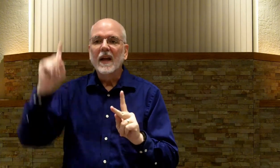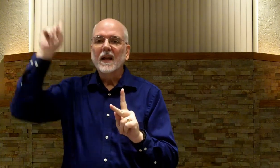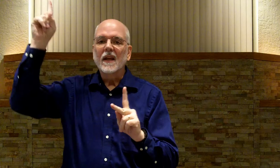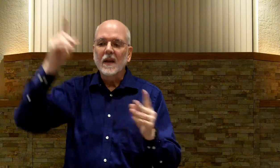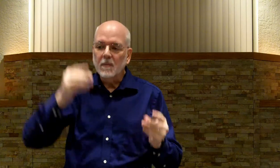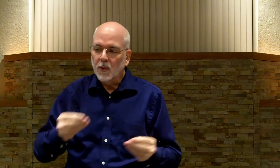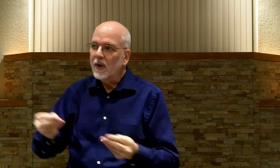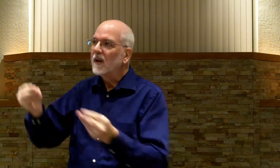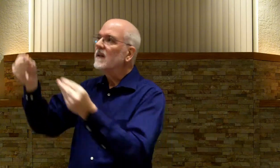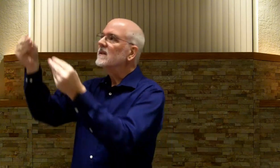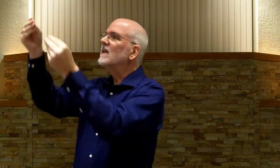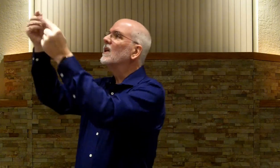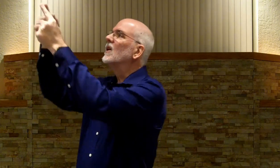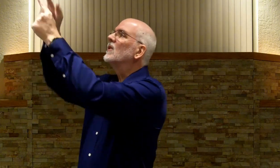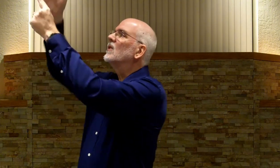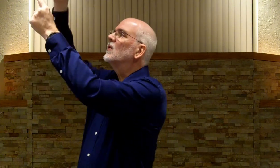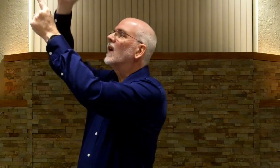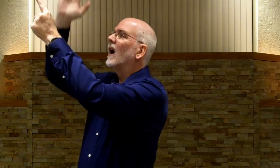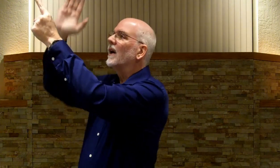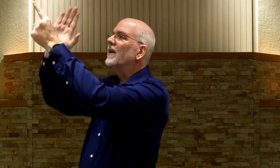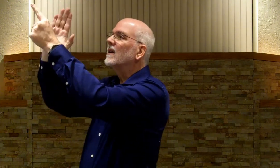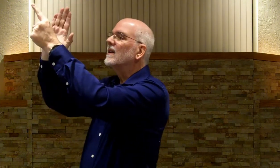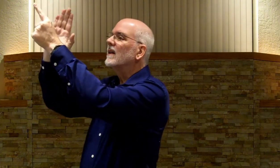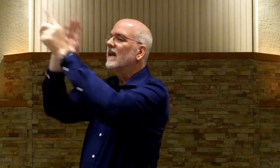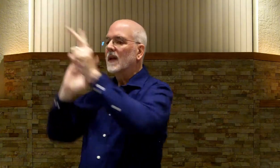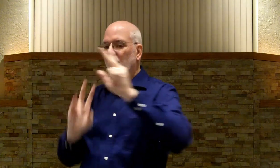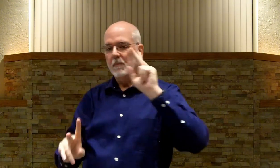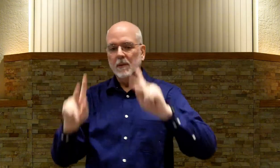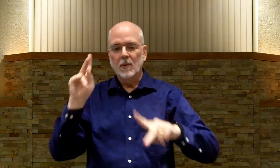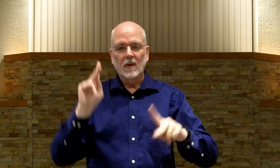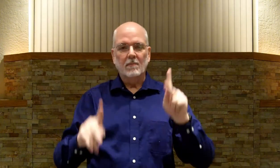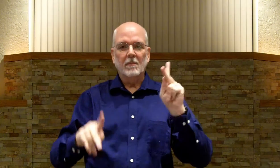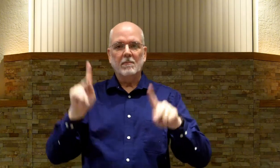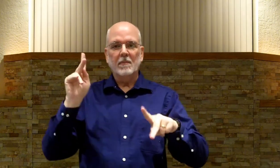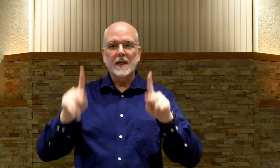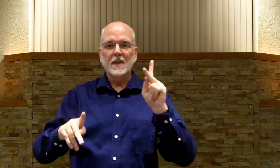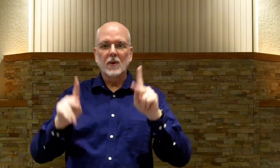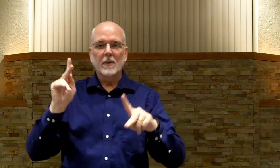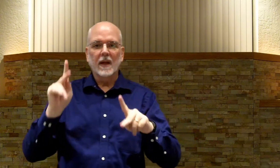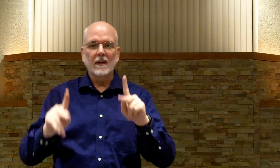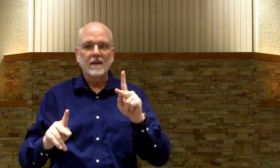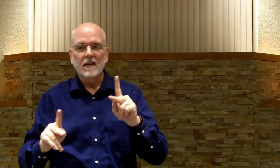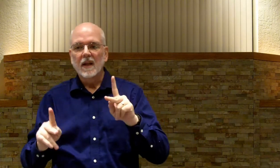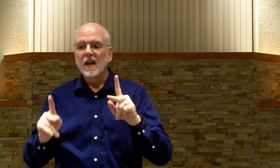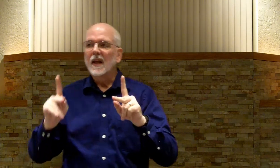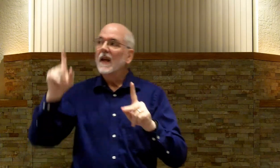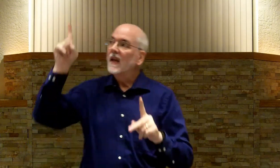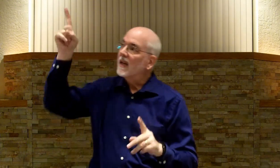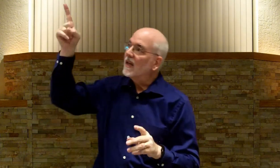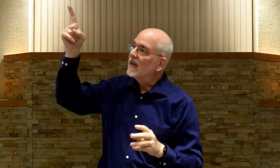He. Brings. To. God. People. P's going up and down. He.